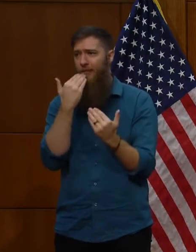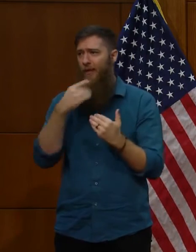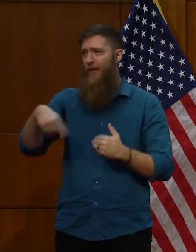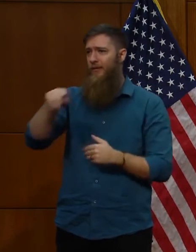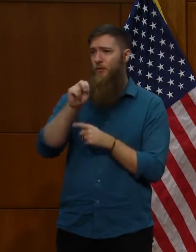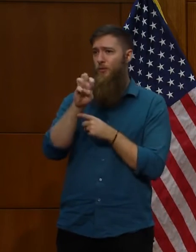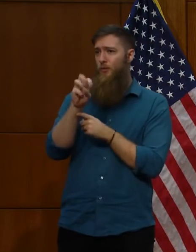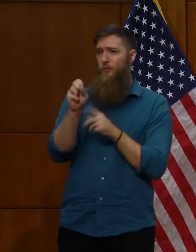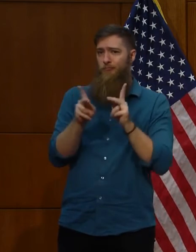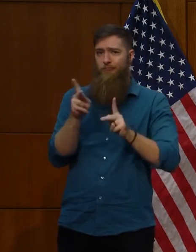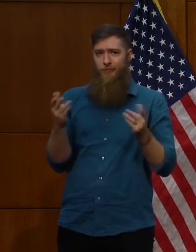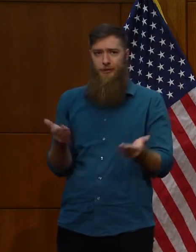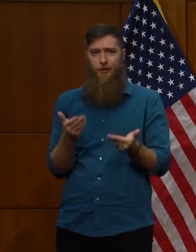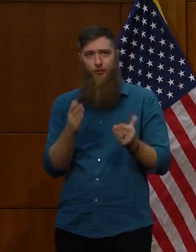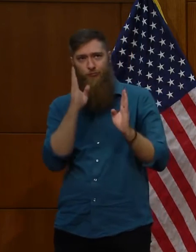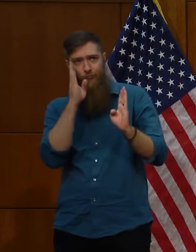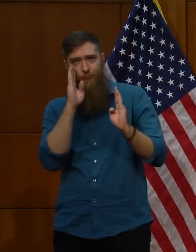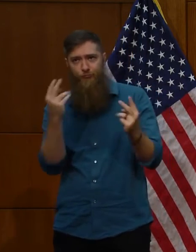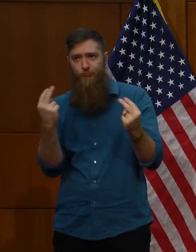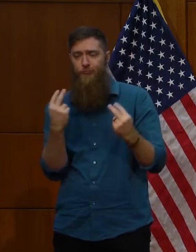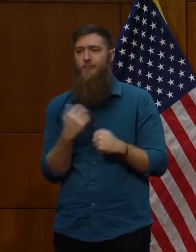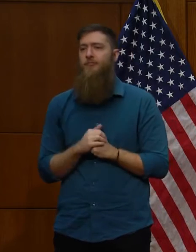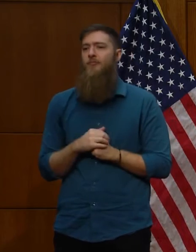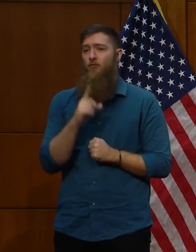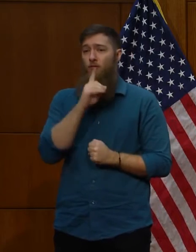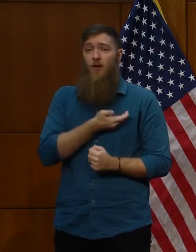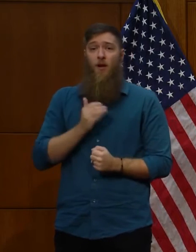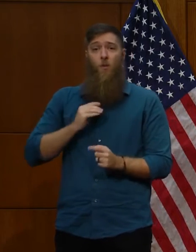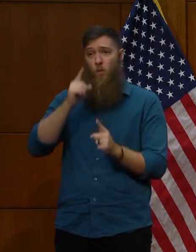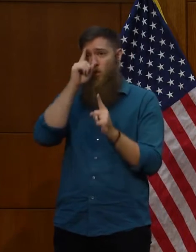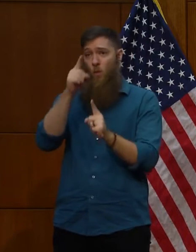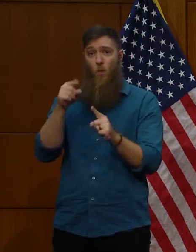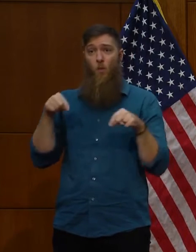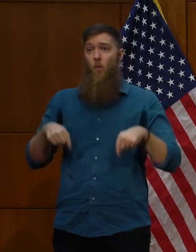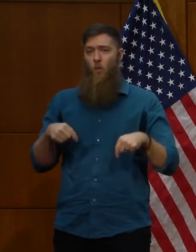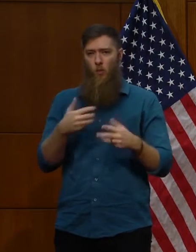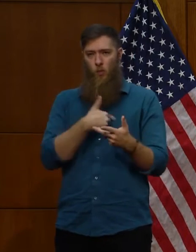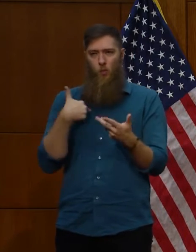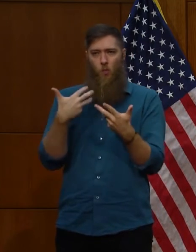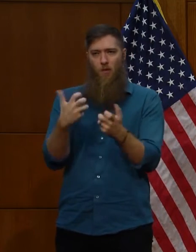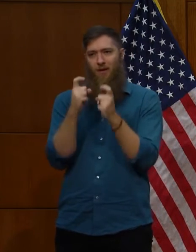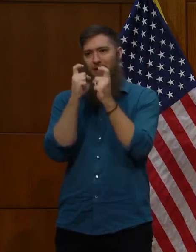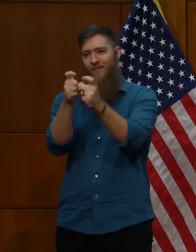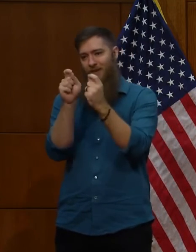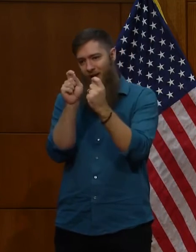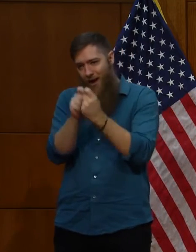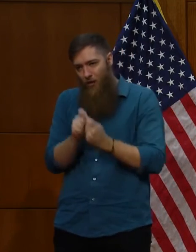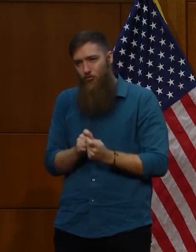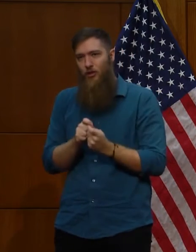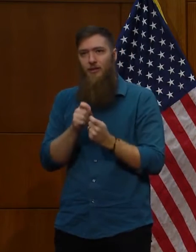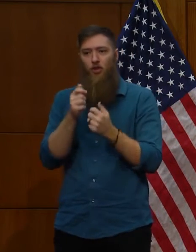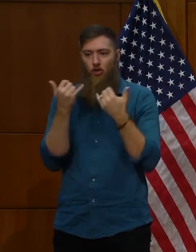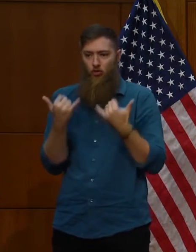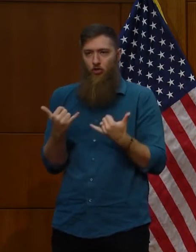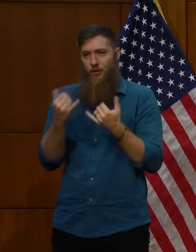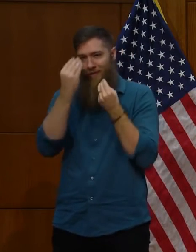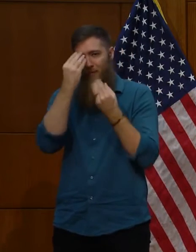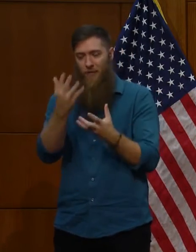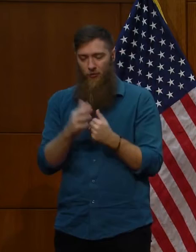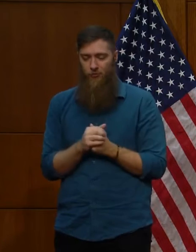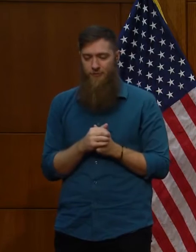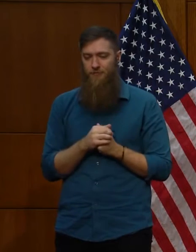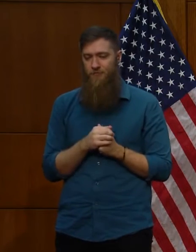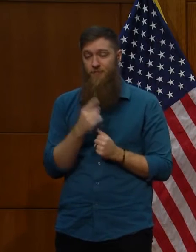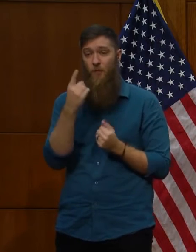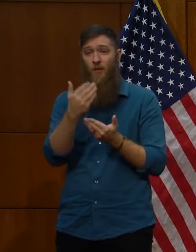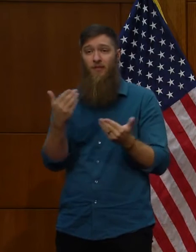Our goal all along has really been to to make sure that we give as accurate and up-to-date information as we can. But I one of the things that